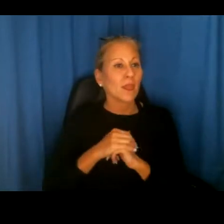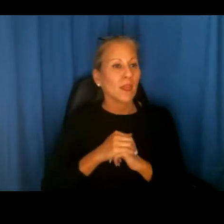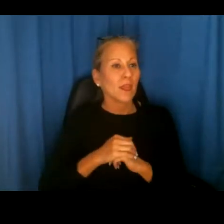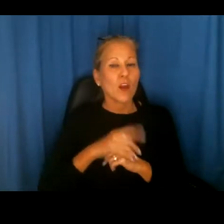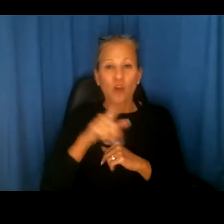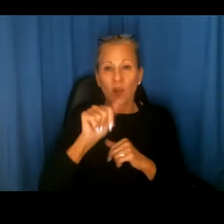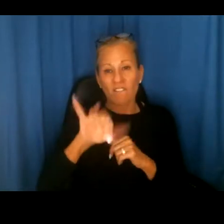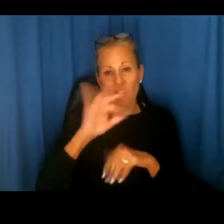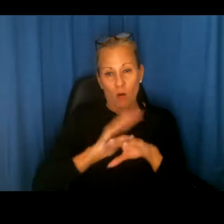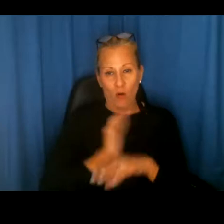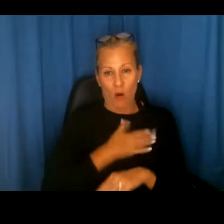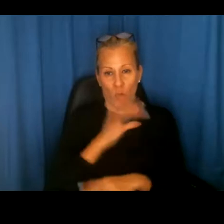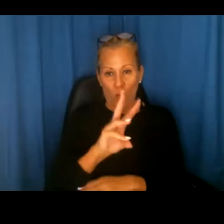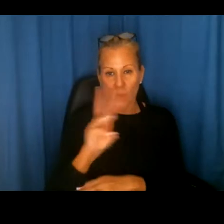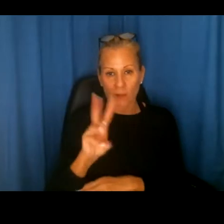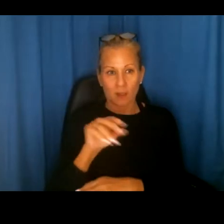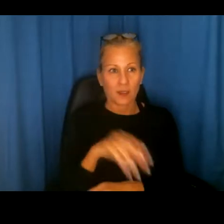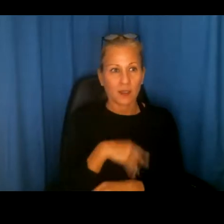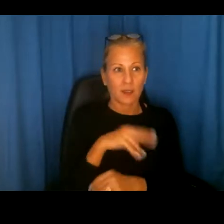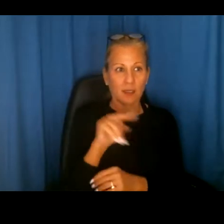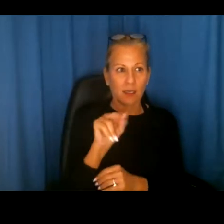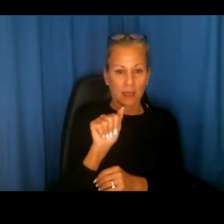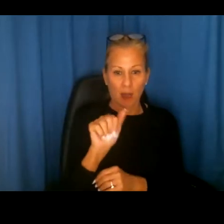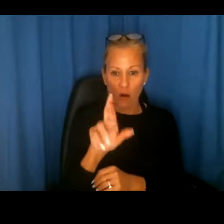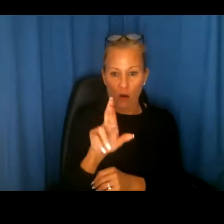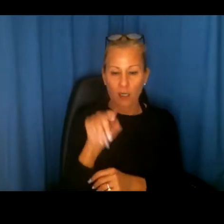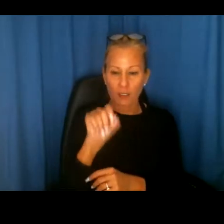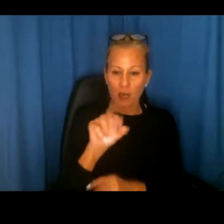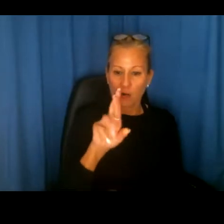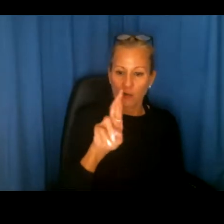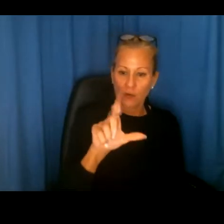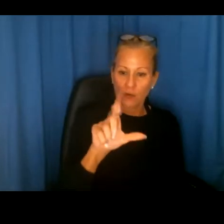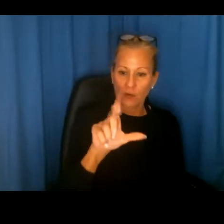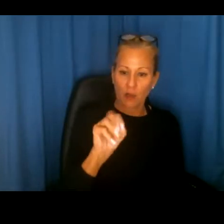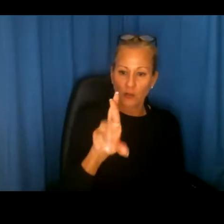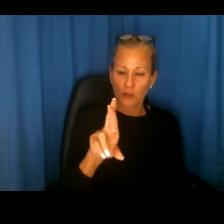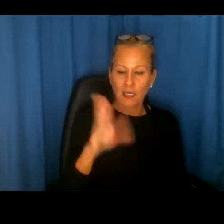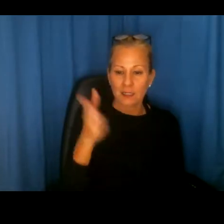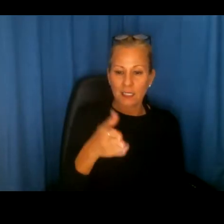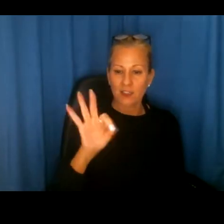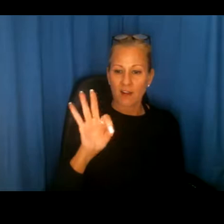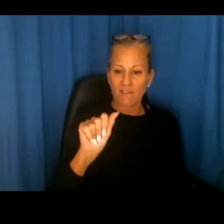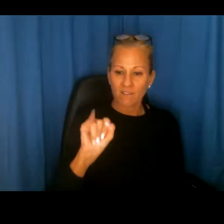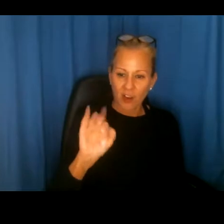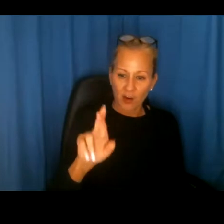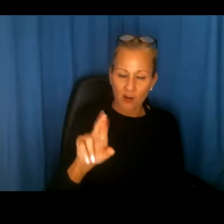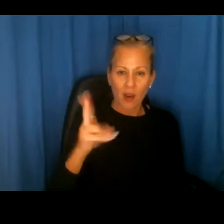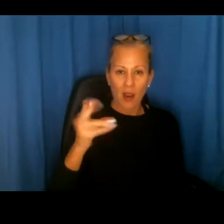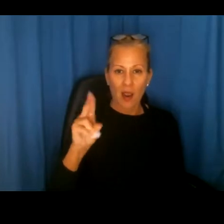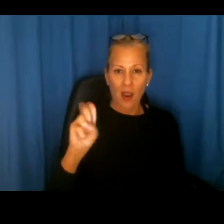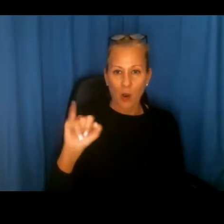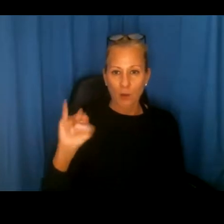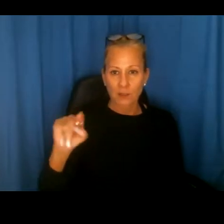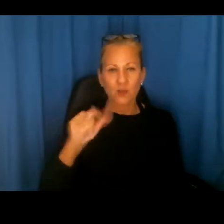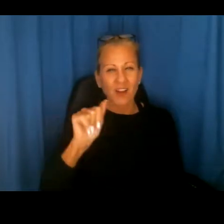our website at nar.realtor slash fair housing. So you can find Fair Haven,